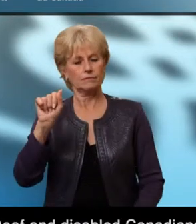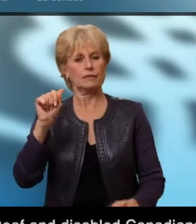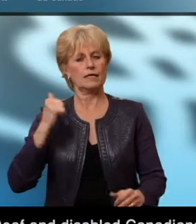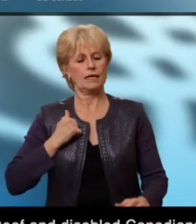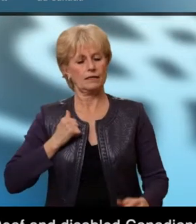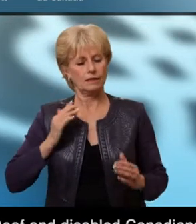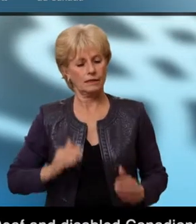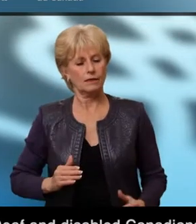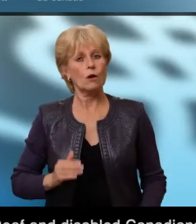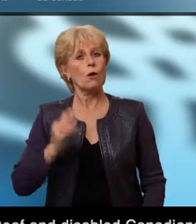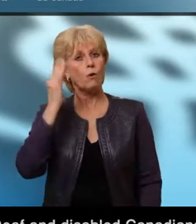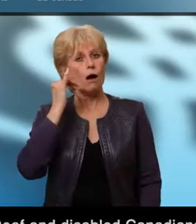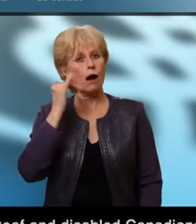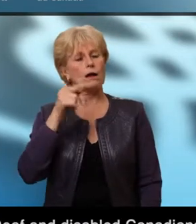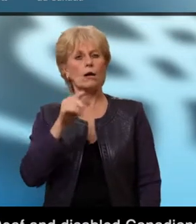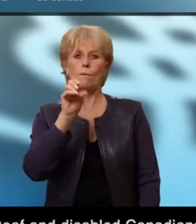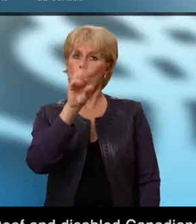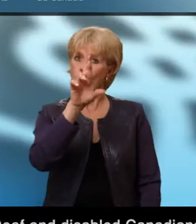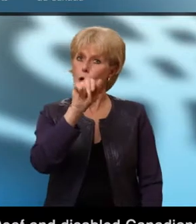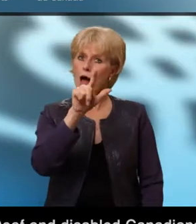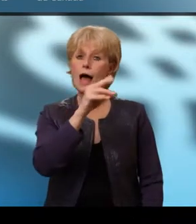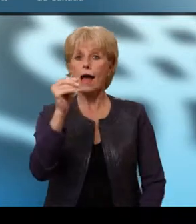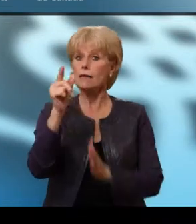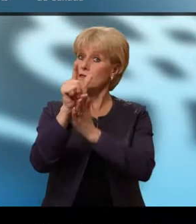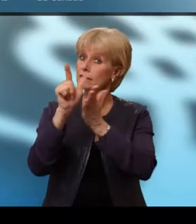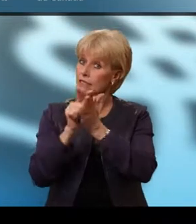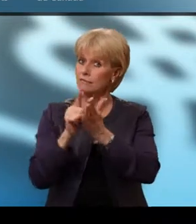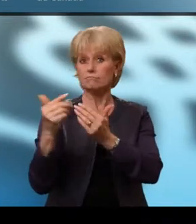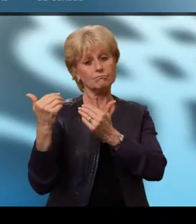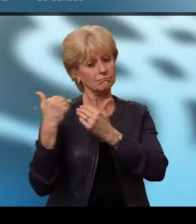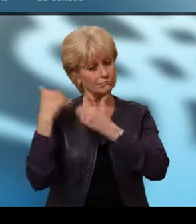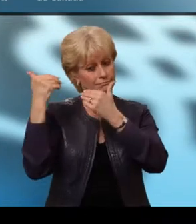Canadians, as this is both a moral and legal responsibility.